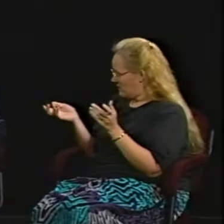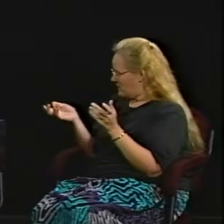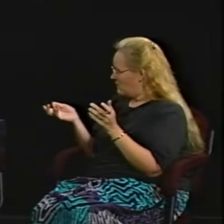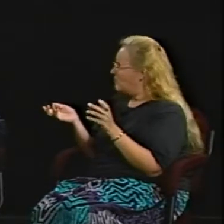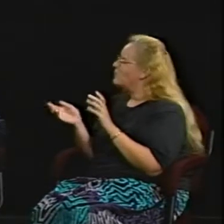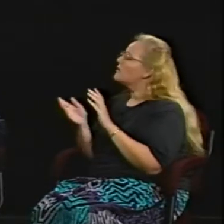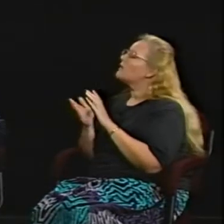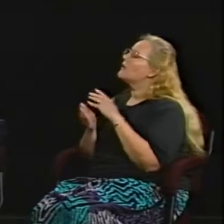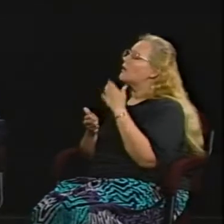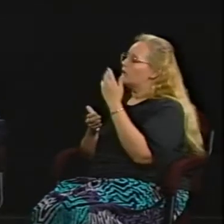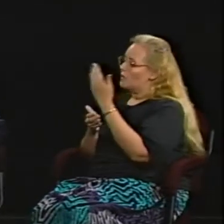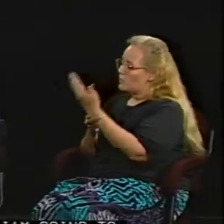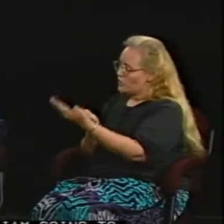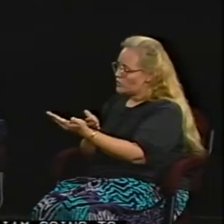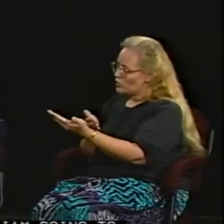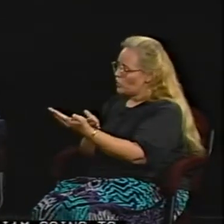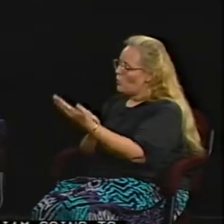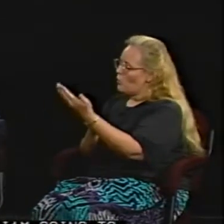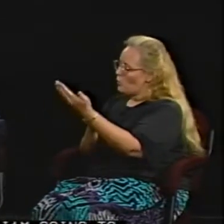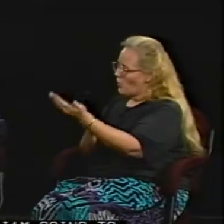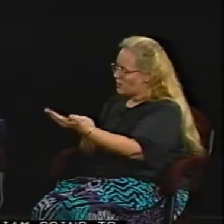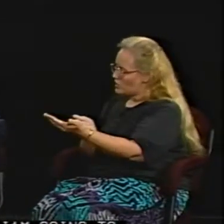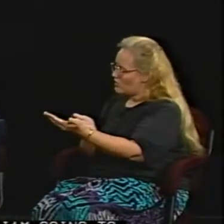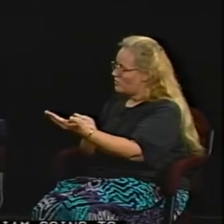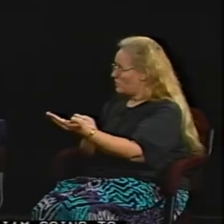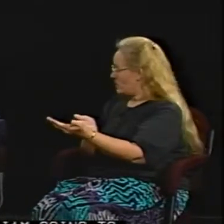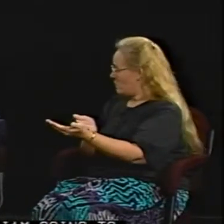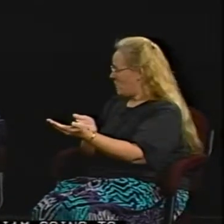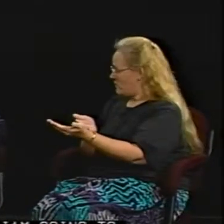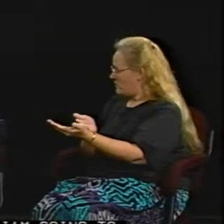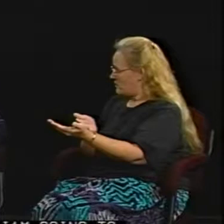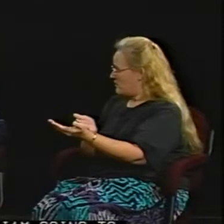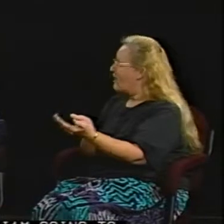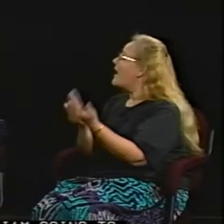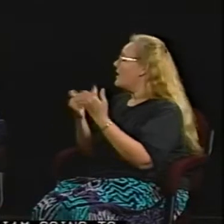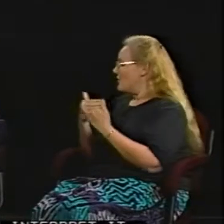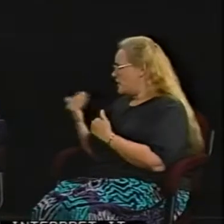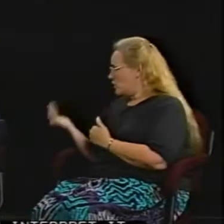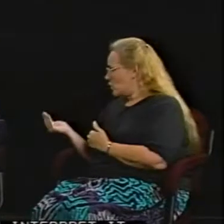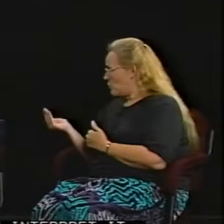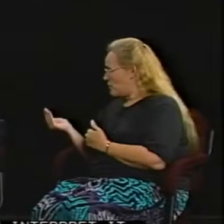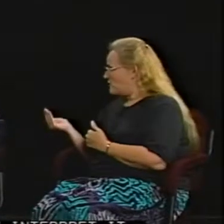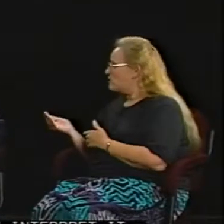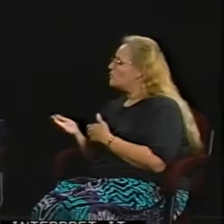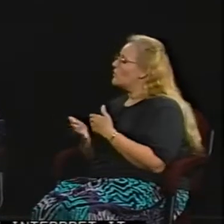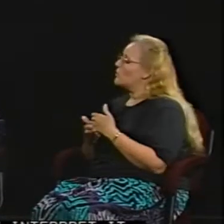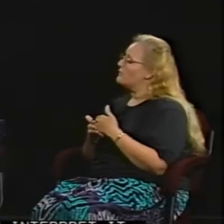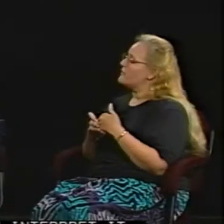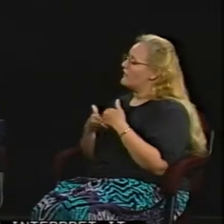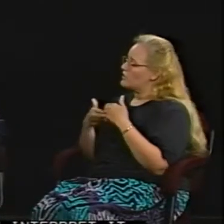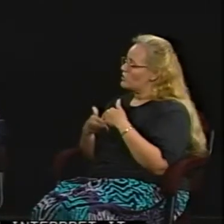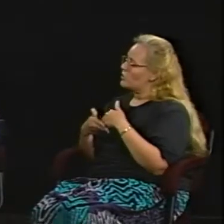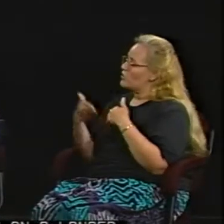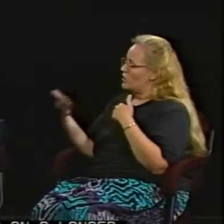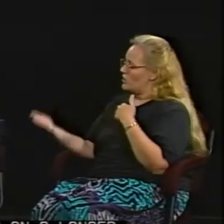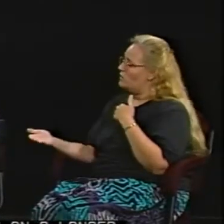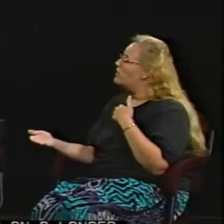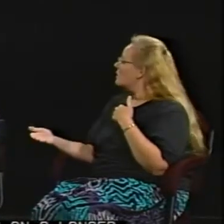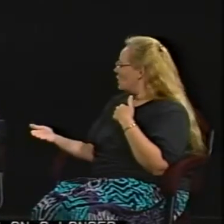and I'm going to watch the response and then interpret it. So if the answer goes on a